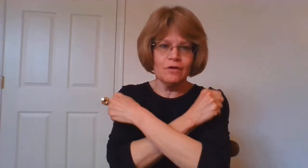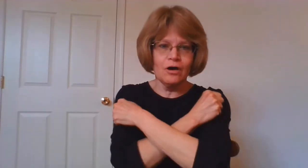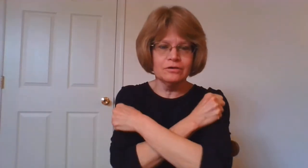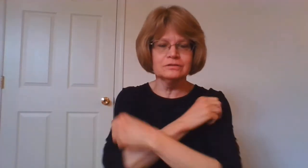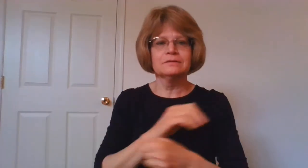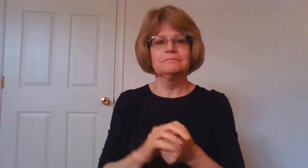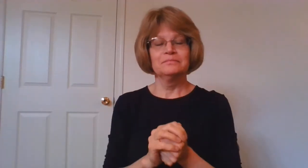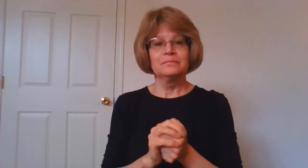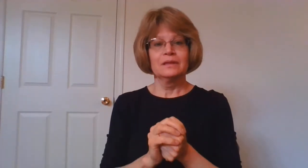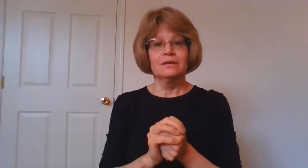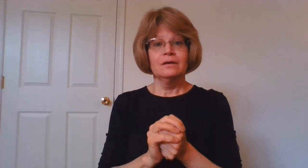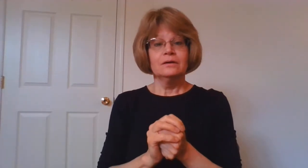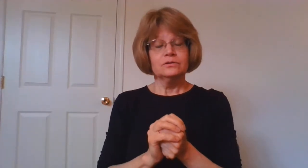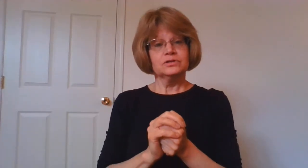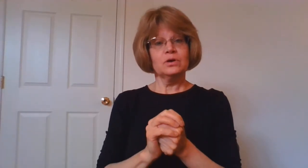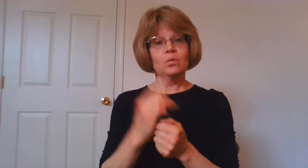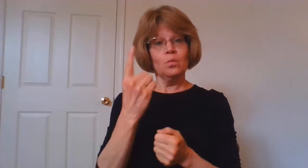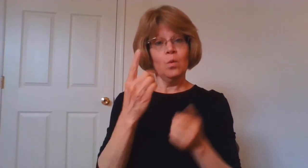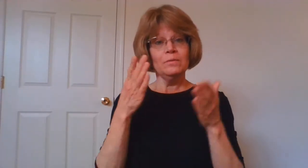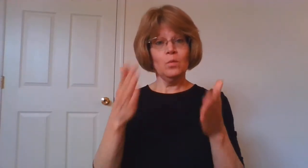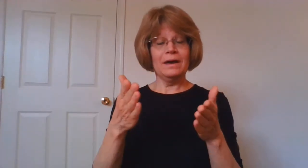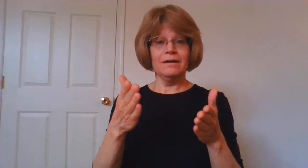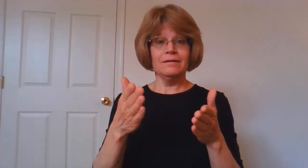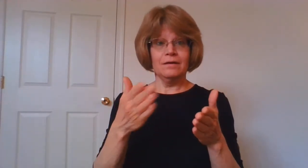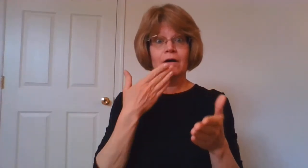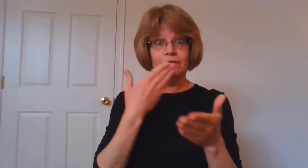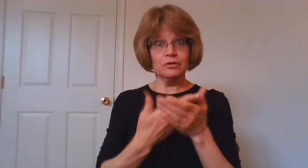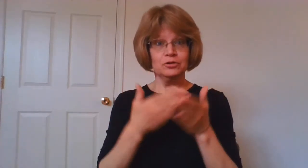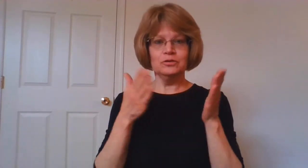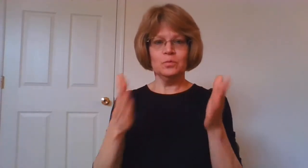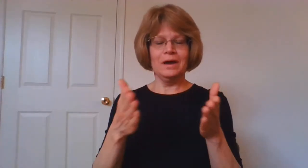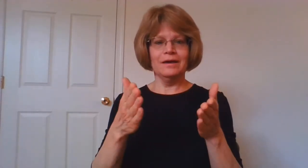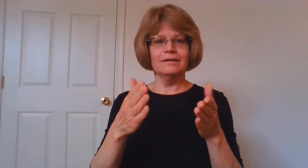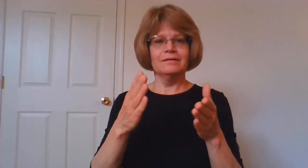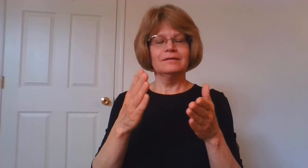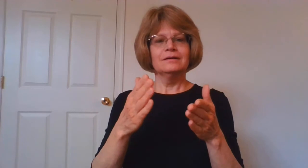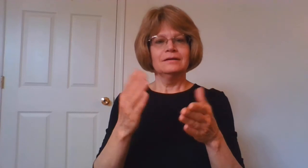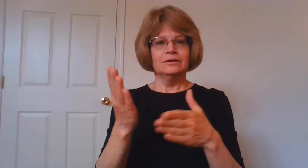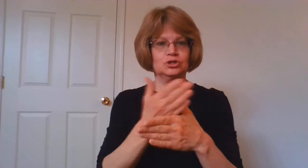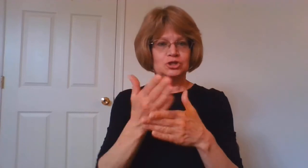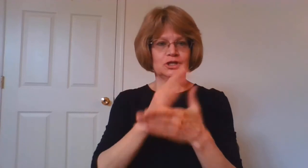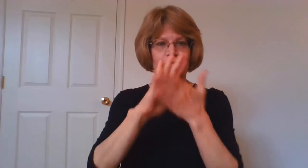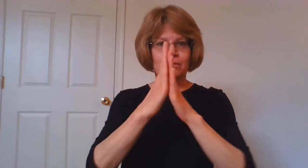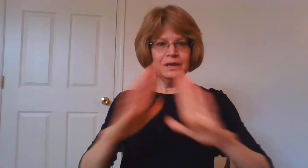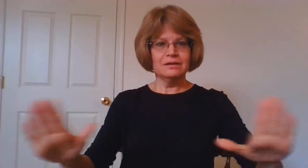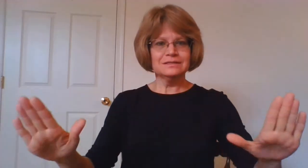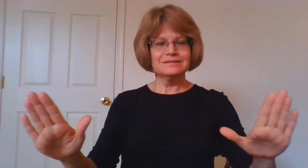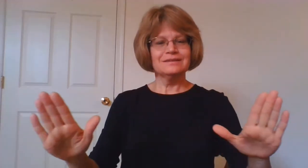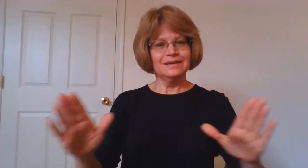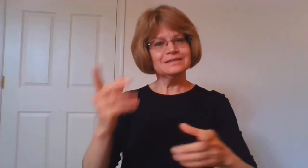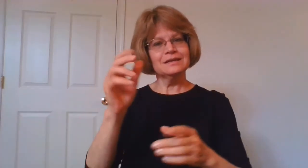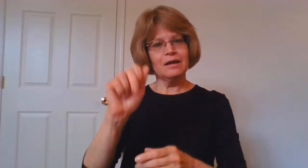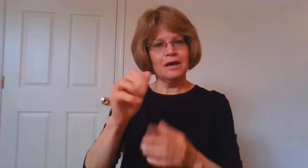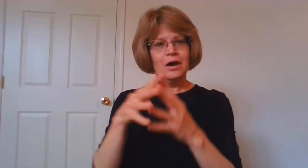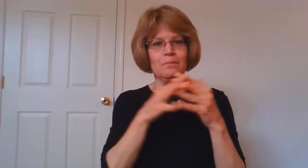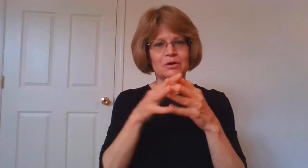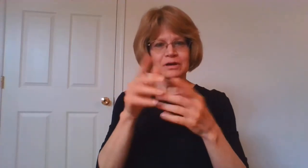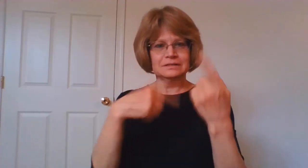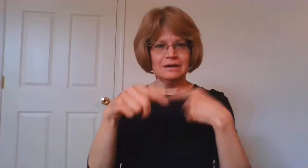hugs. So one way, a very good way, to share the peace, is in American Sign